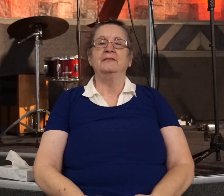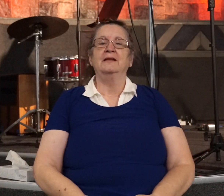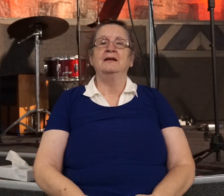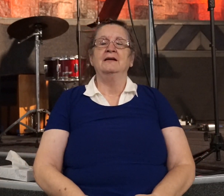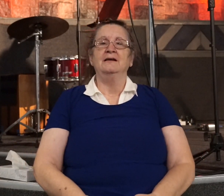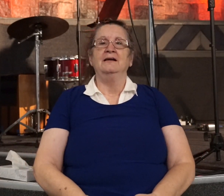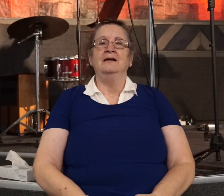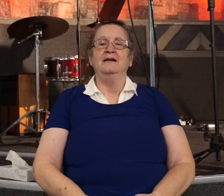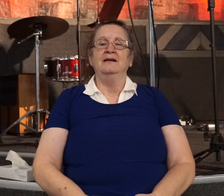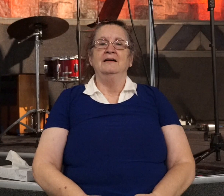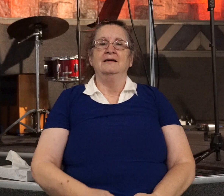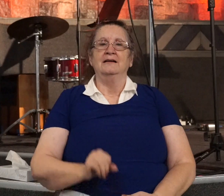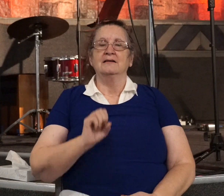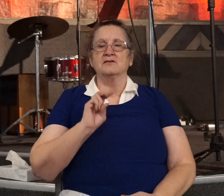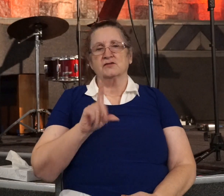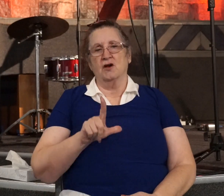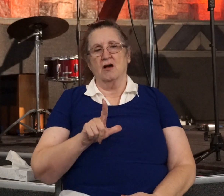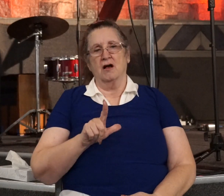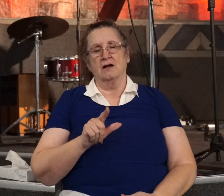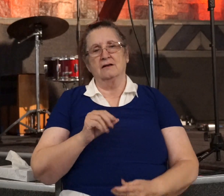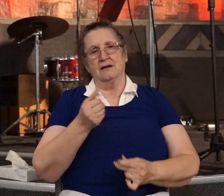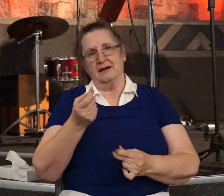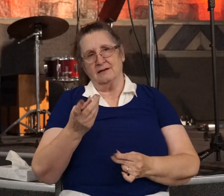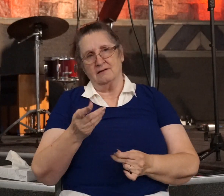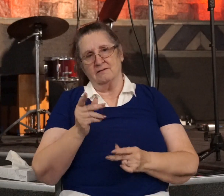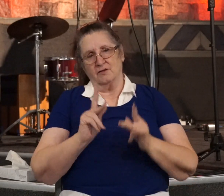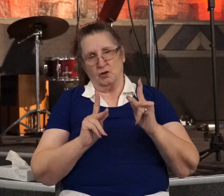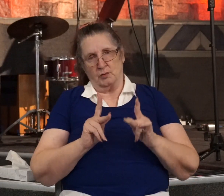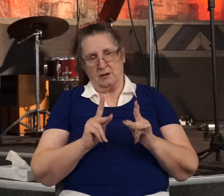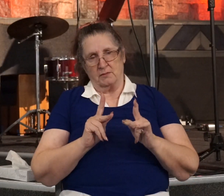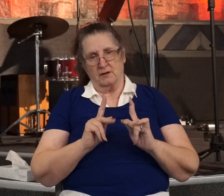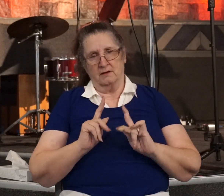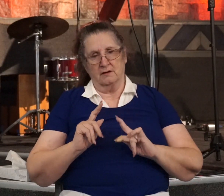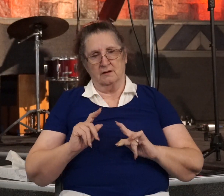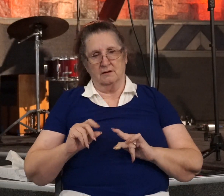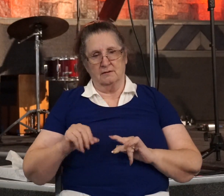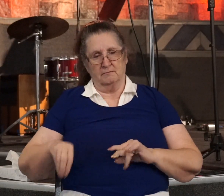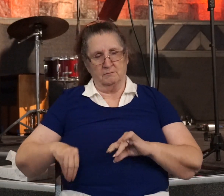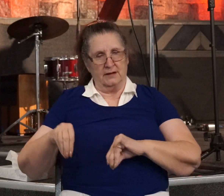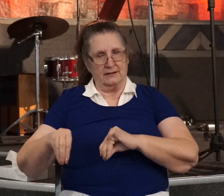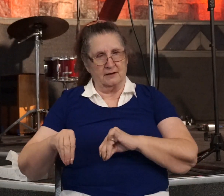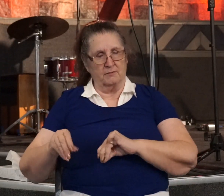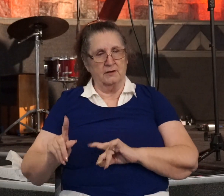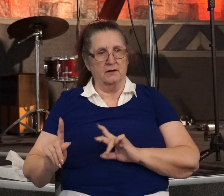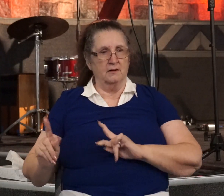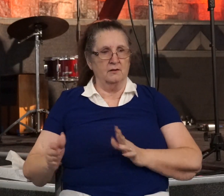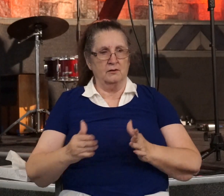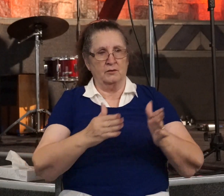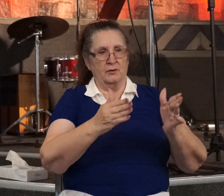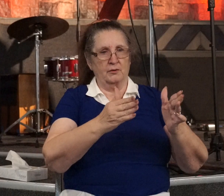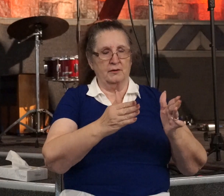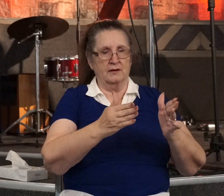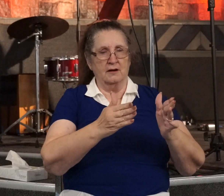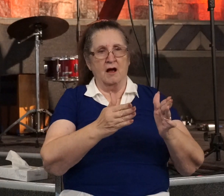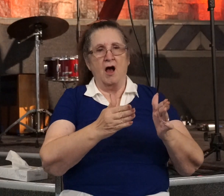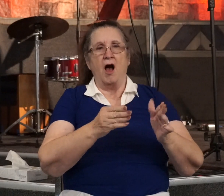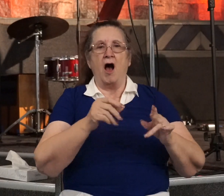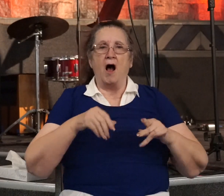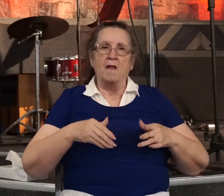So Saul and a few of his companions packed up. They headed out towards Damascus. And it was on that road that led them to Damascus that Saul,